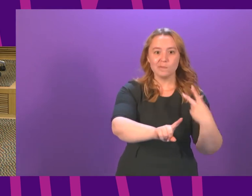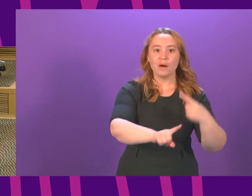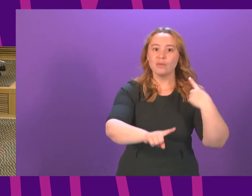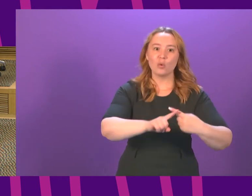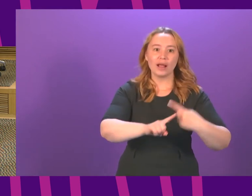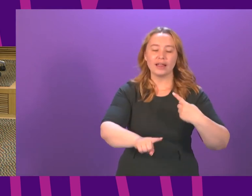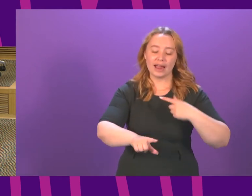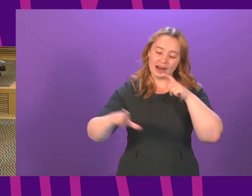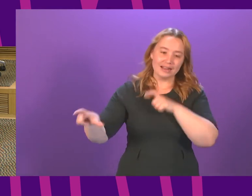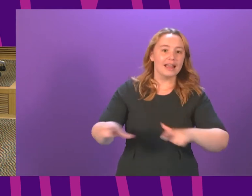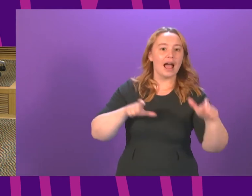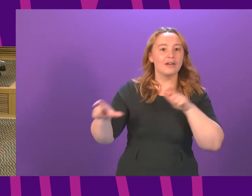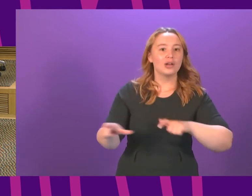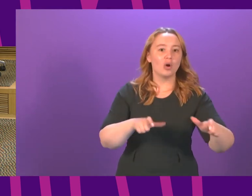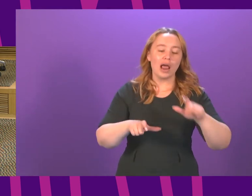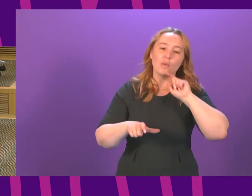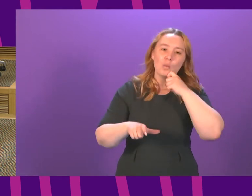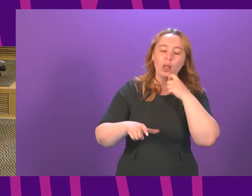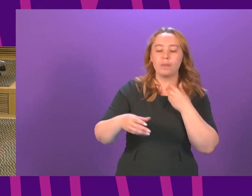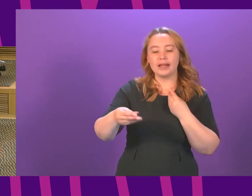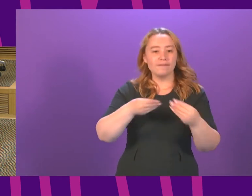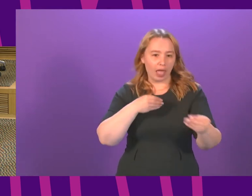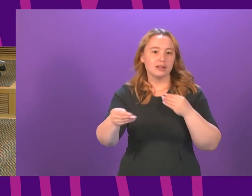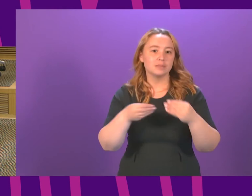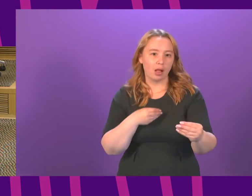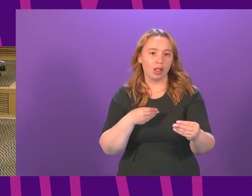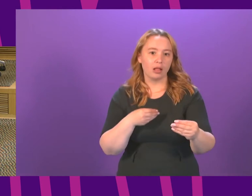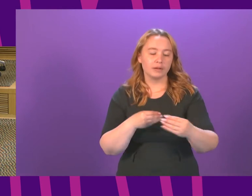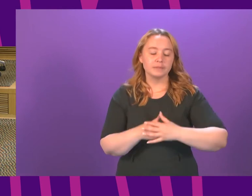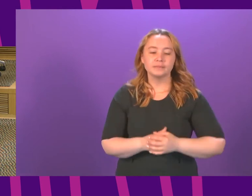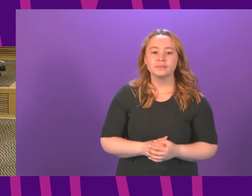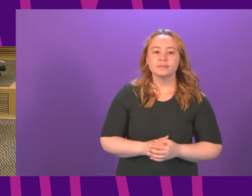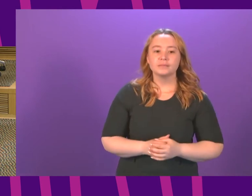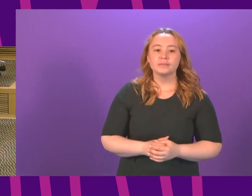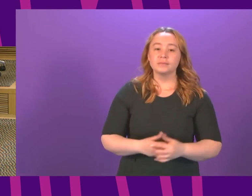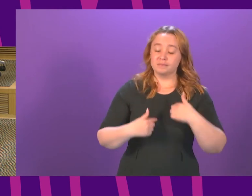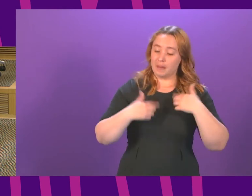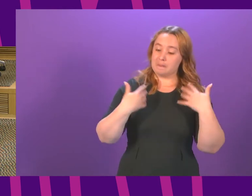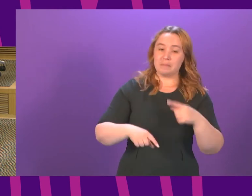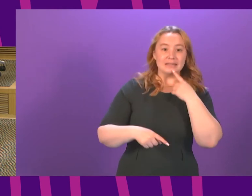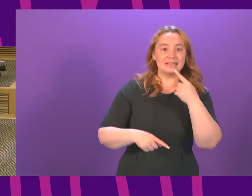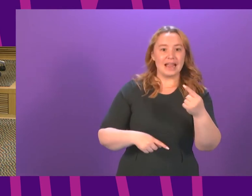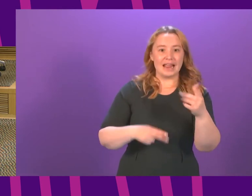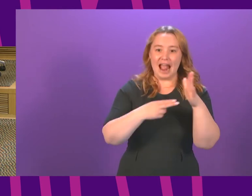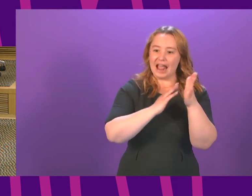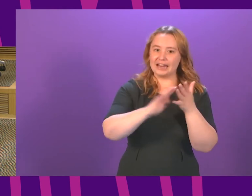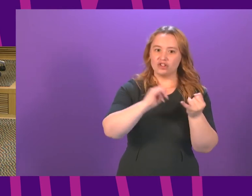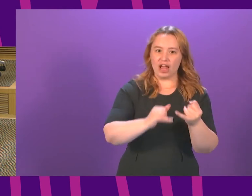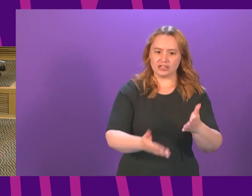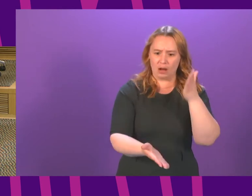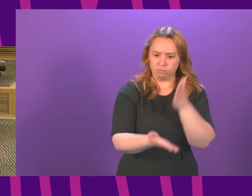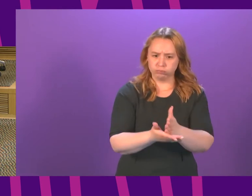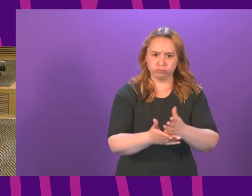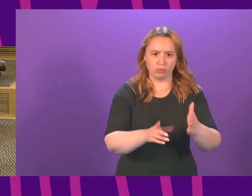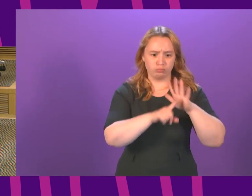continue to do that and to make it more flexible as well I did not say the health service was at imminent risk of